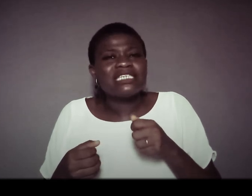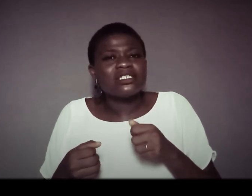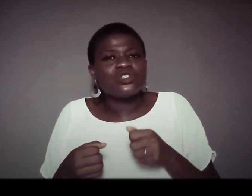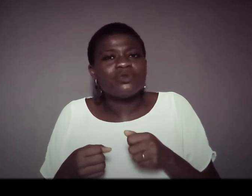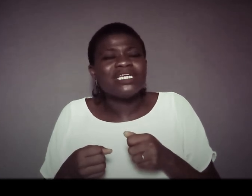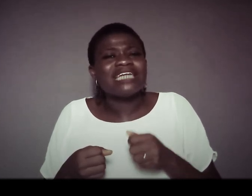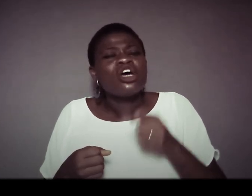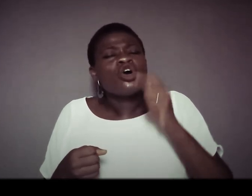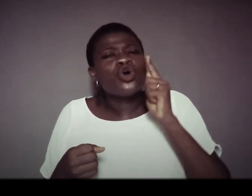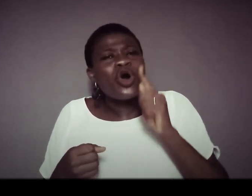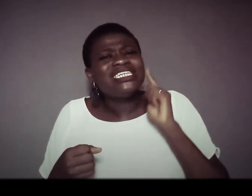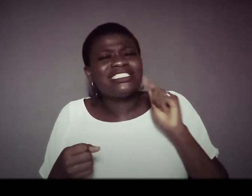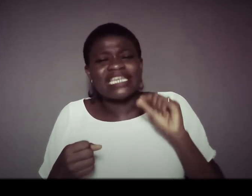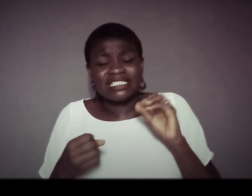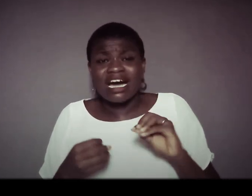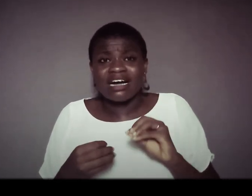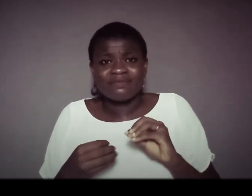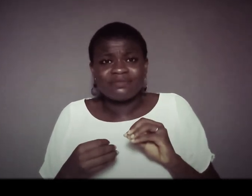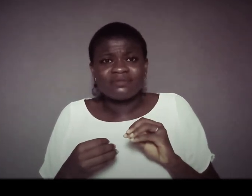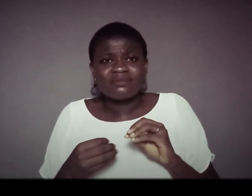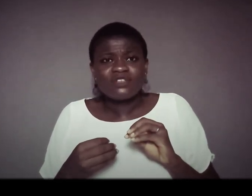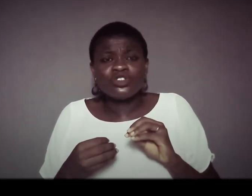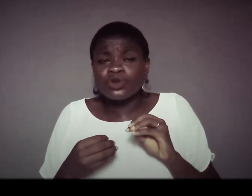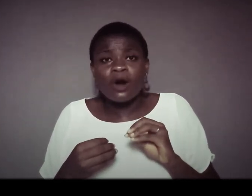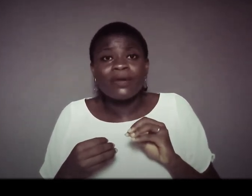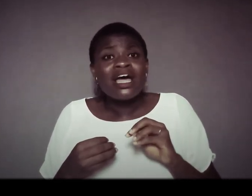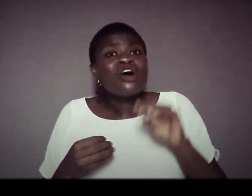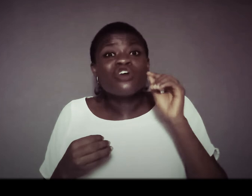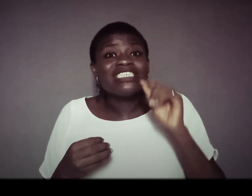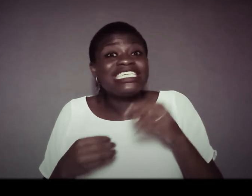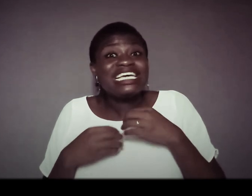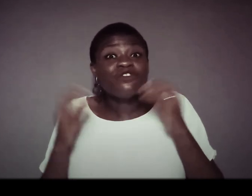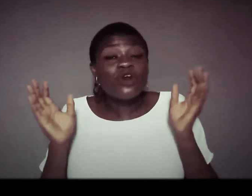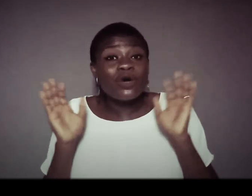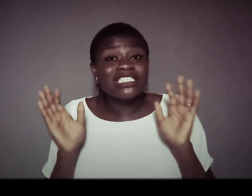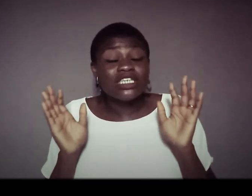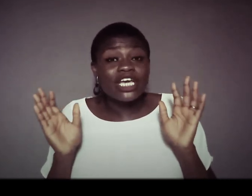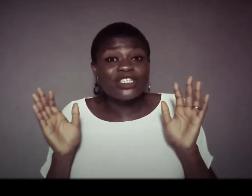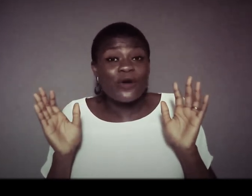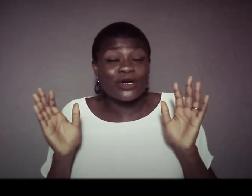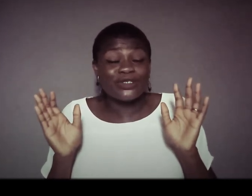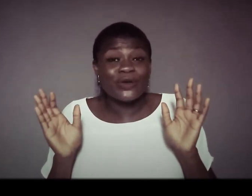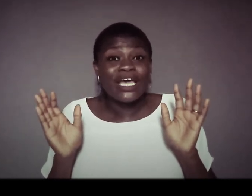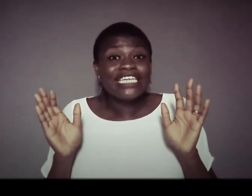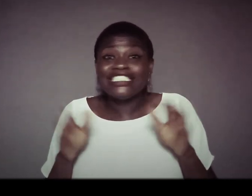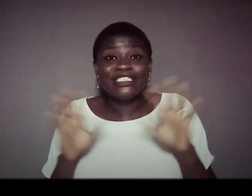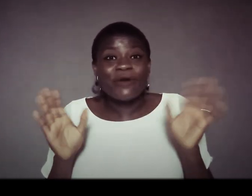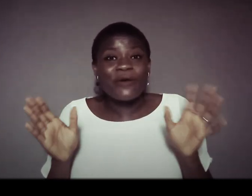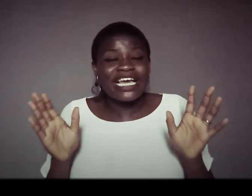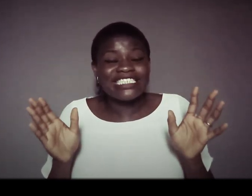sense to me that god sent her to come she didn't even know what the occasion was so she didn't know what we're getting